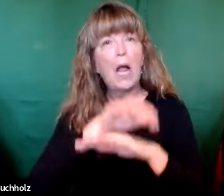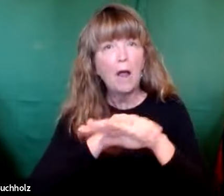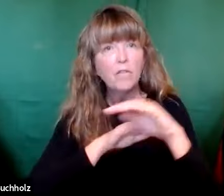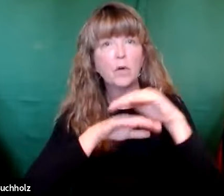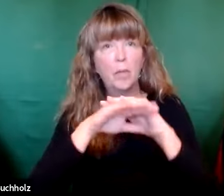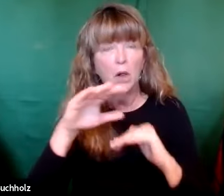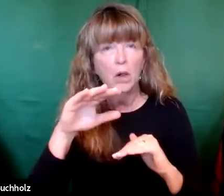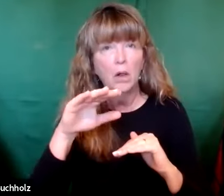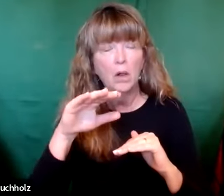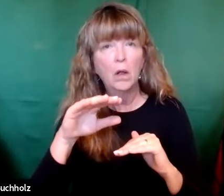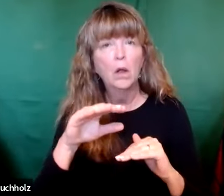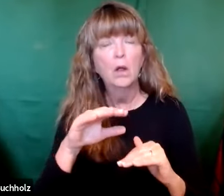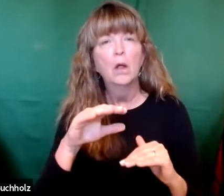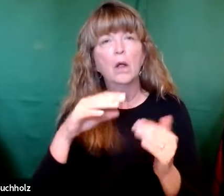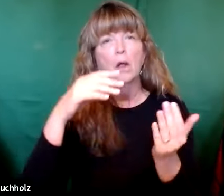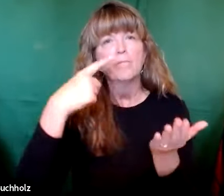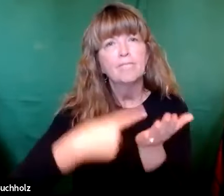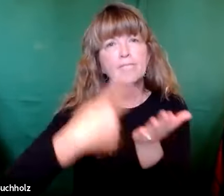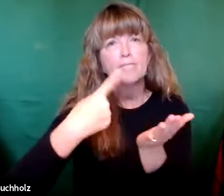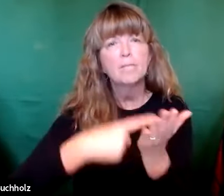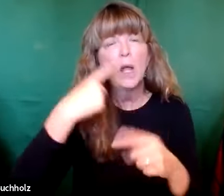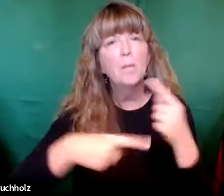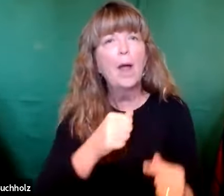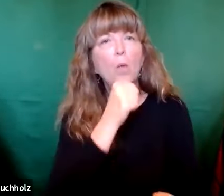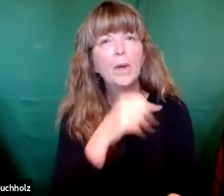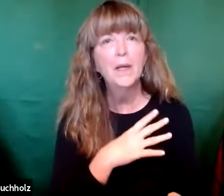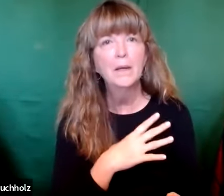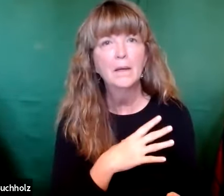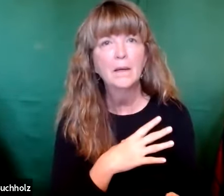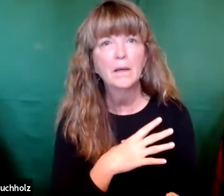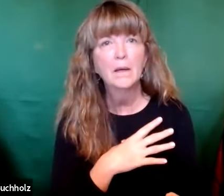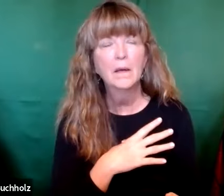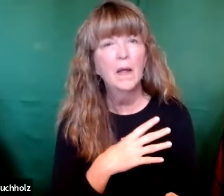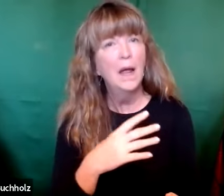Luke wants you and I to be comfortable discussing women.